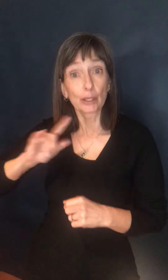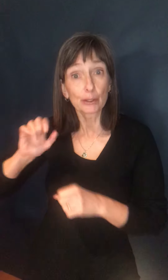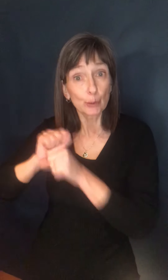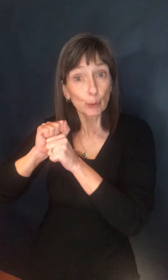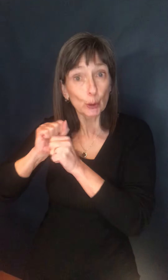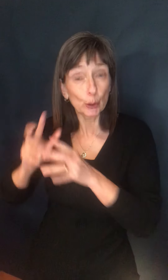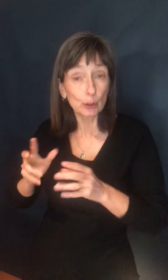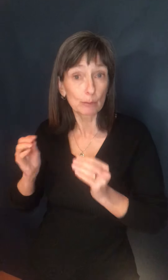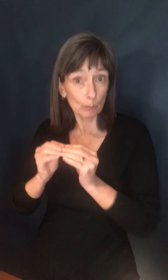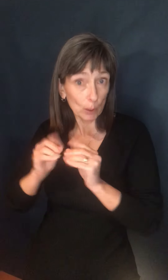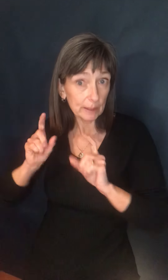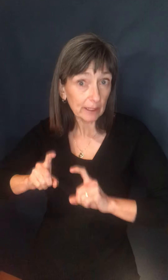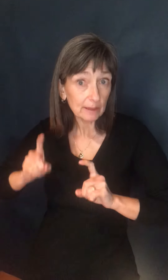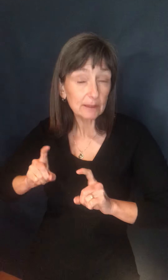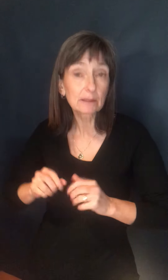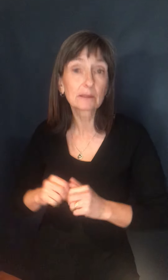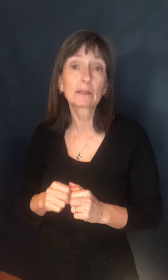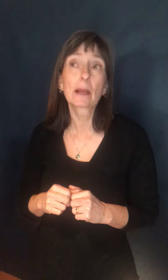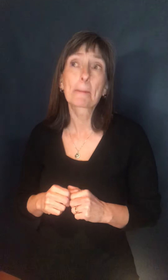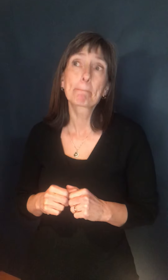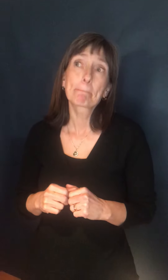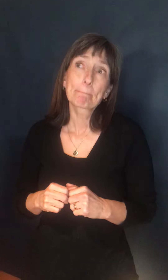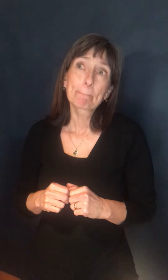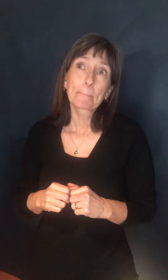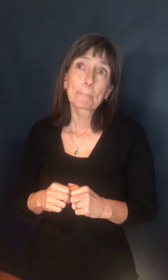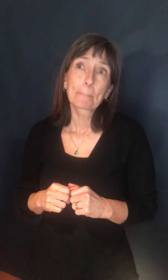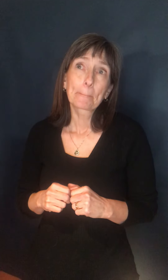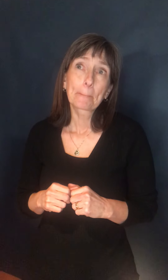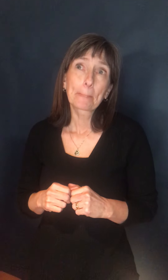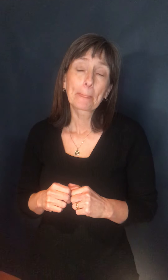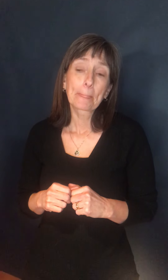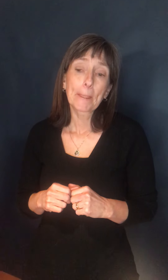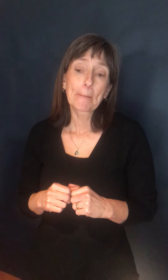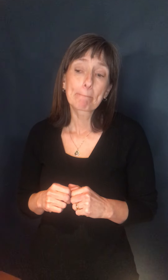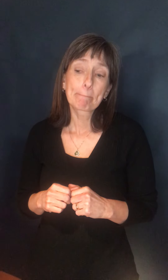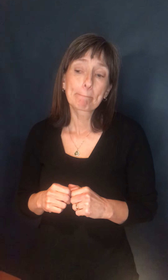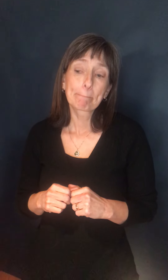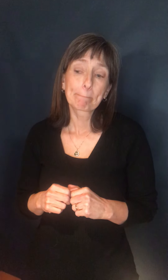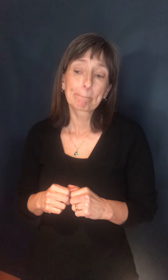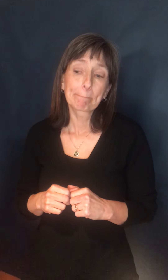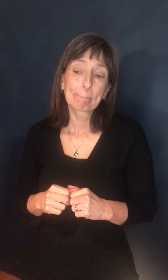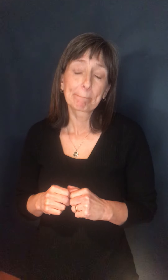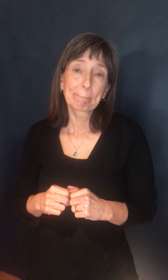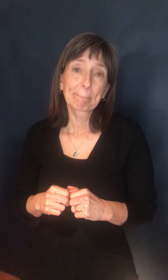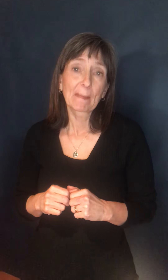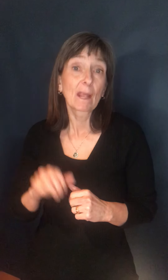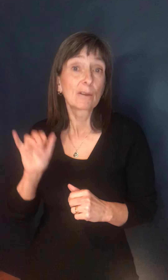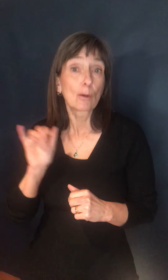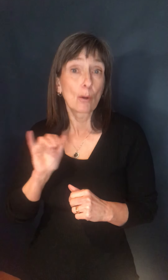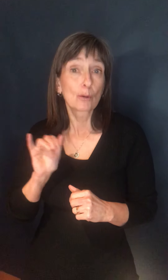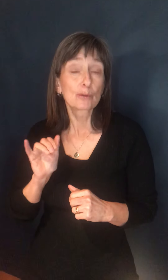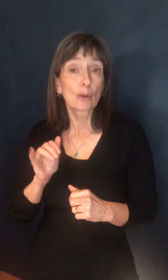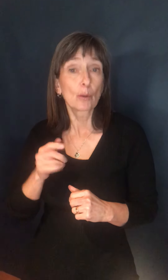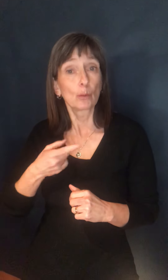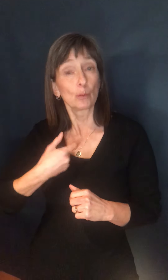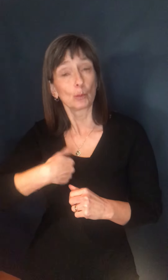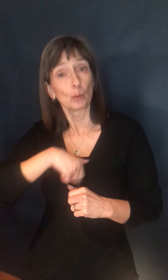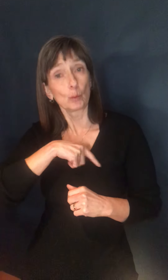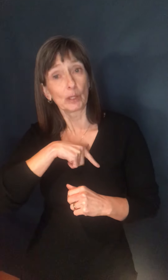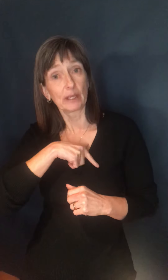Um, and, uh, we're, we have, um, guidance that's been developed specifically when we